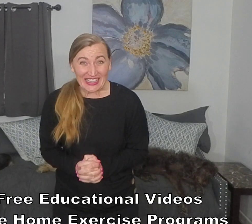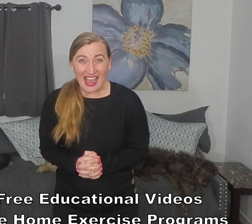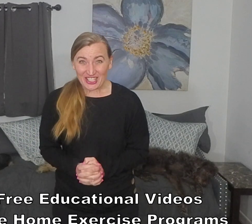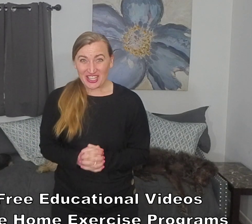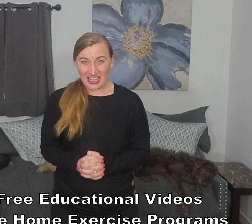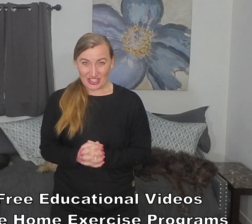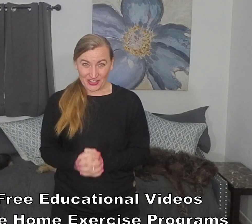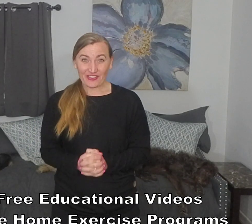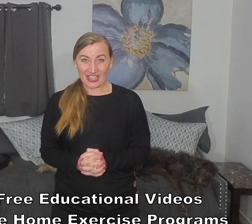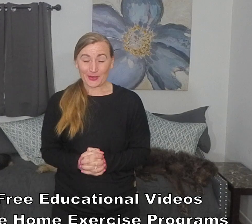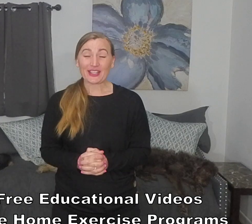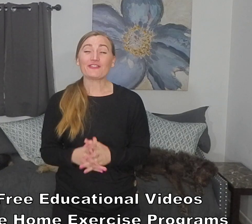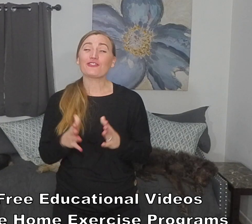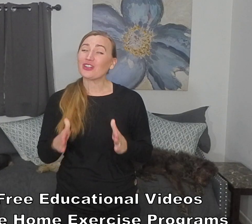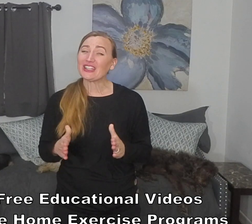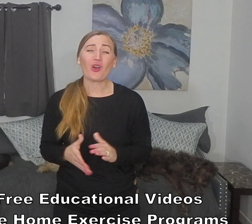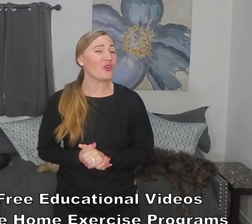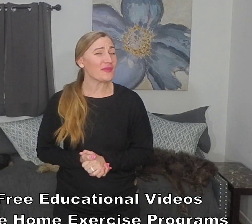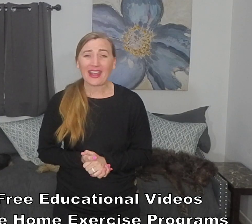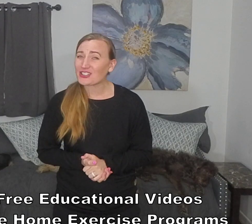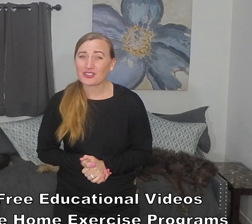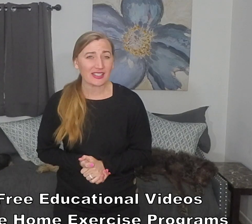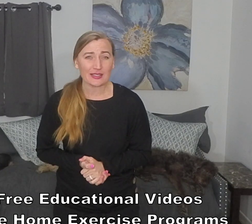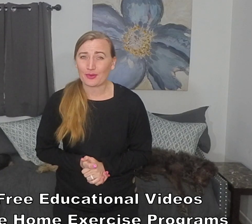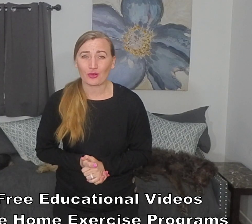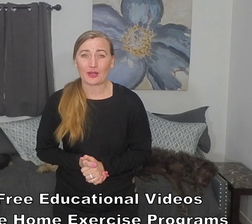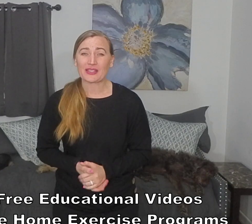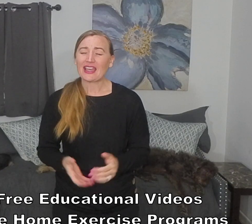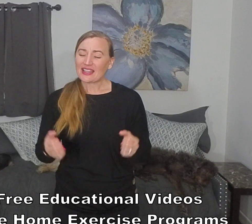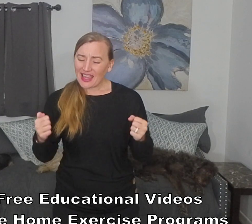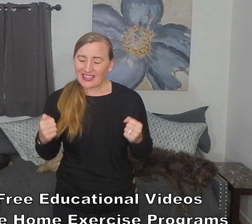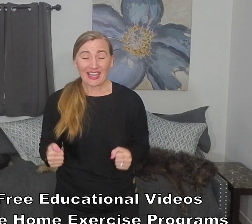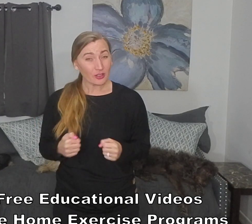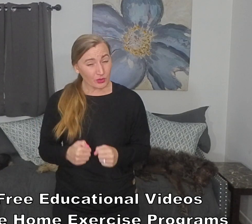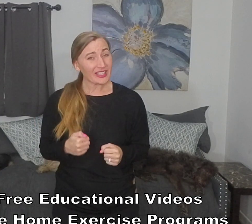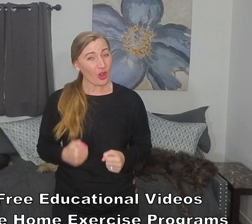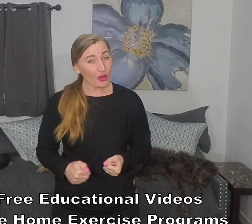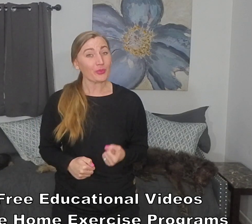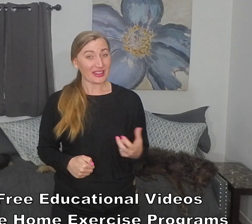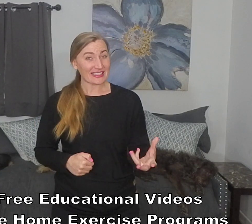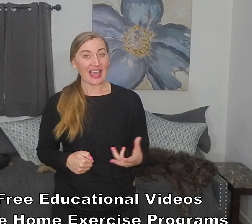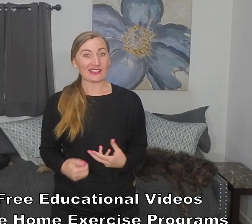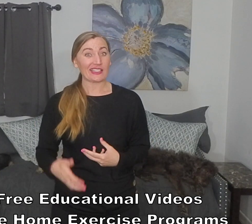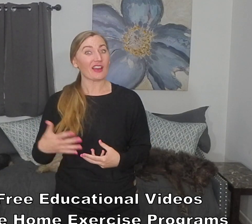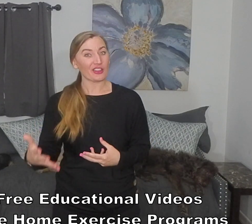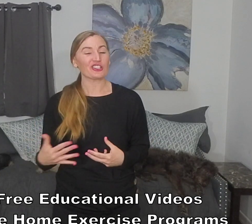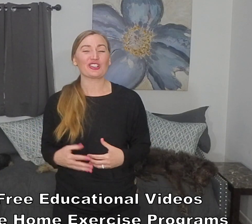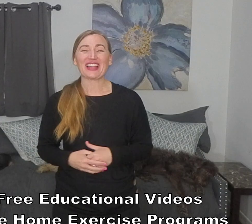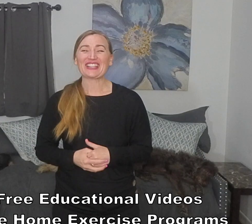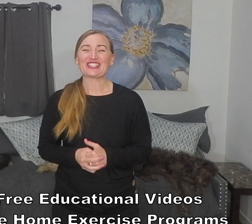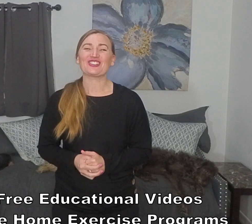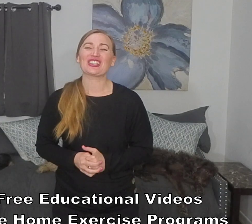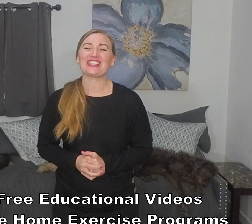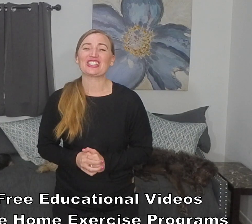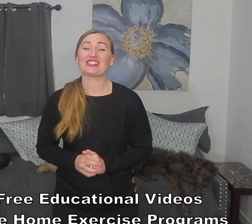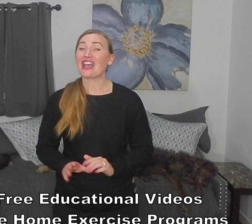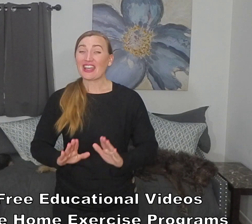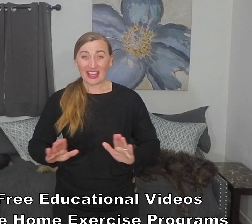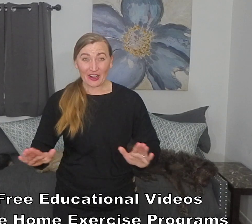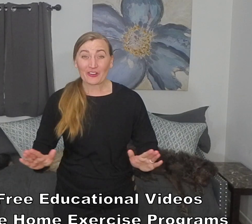educational videos and free home exercise programs that can really help with a taxi and other neurological conditions that are